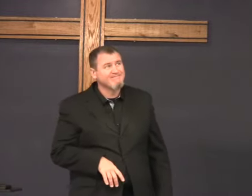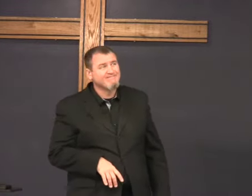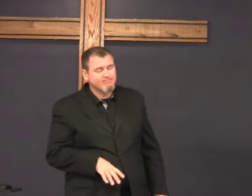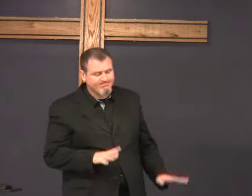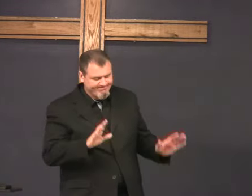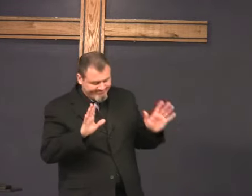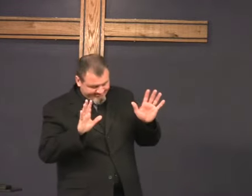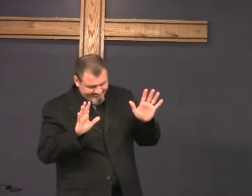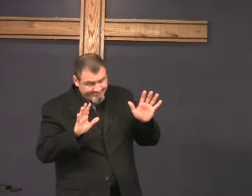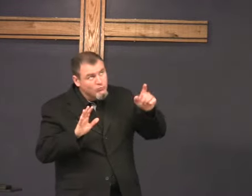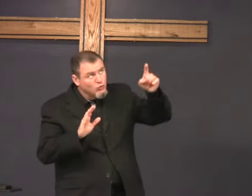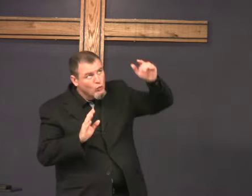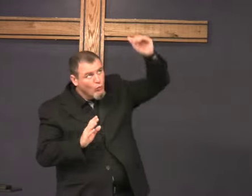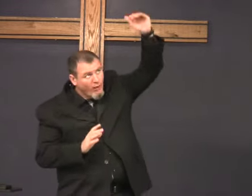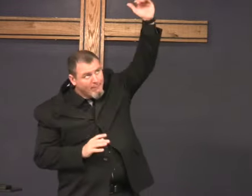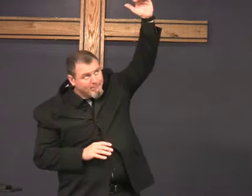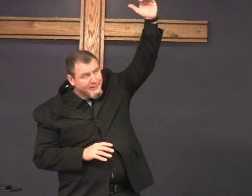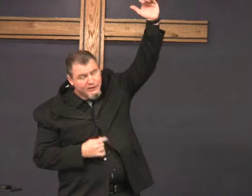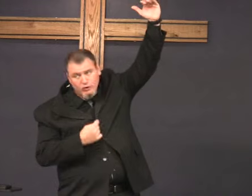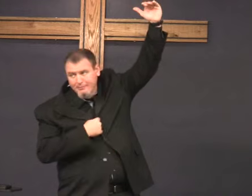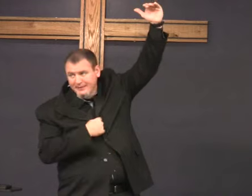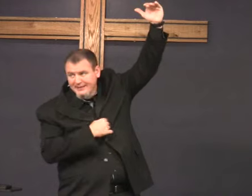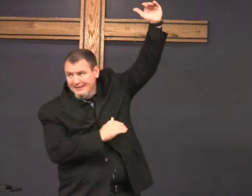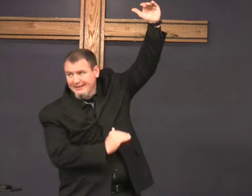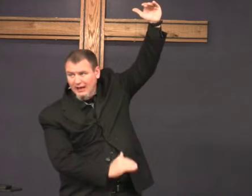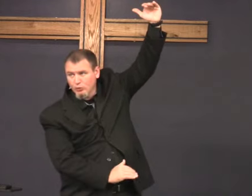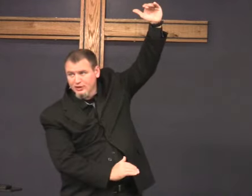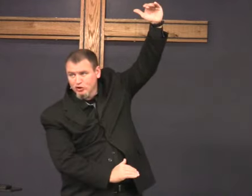Humility. God, you're greater than me.